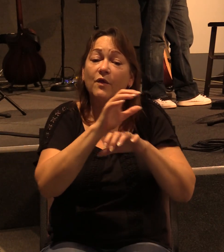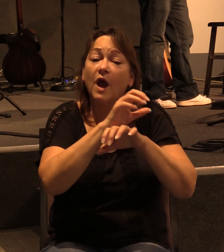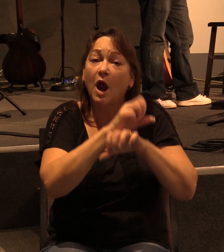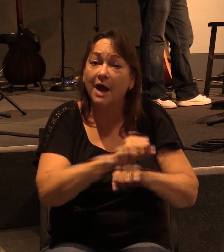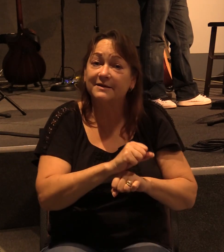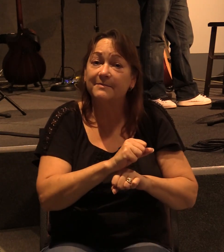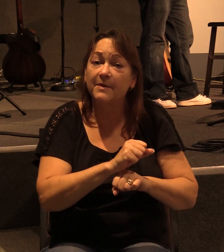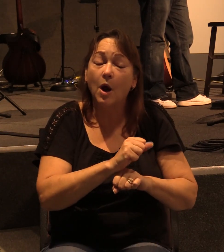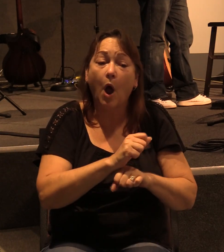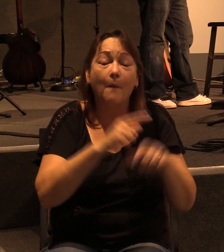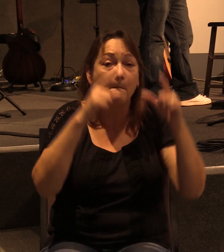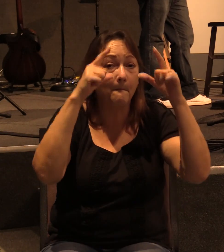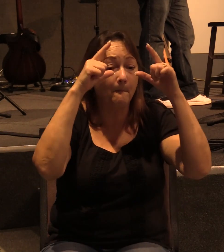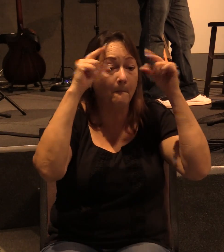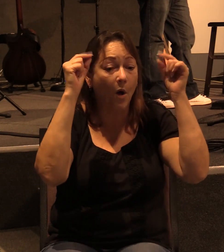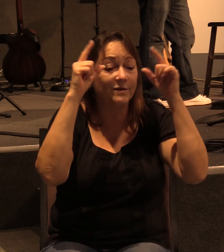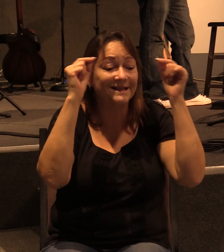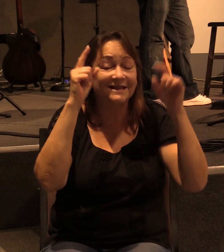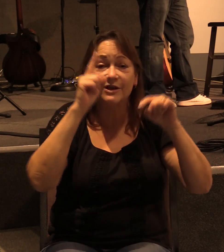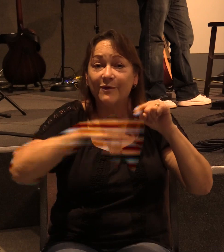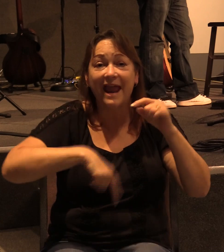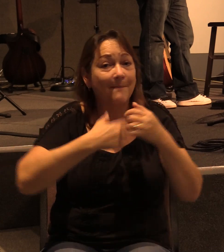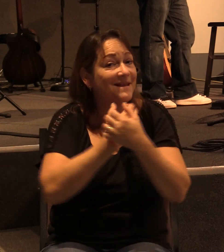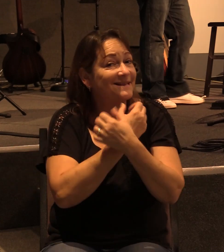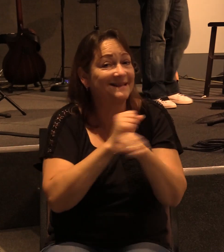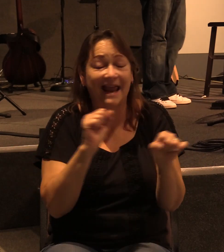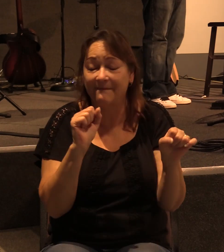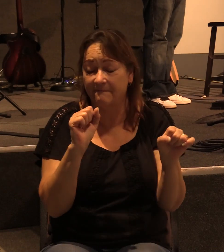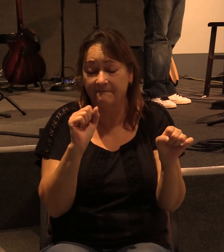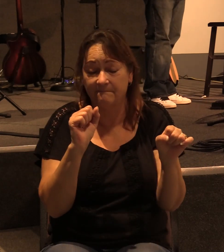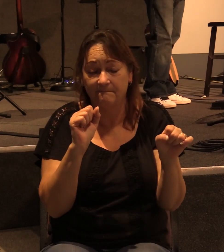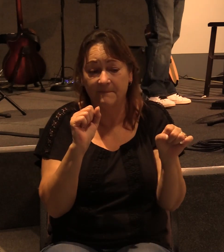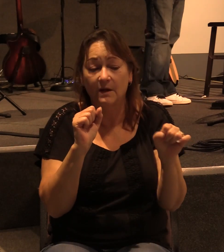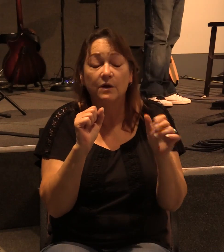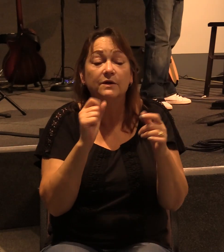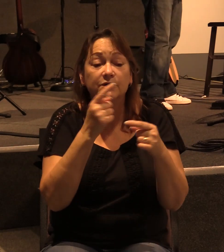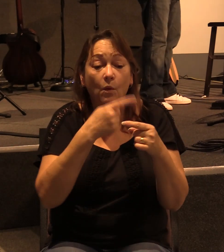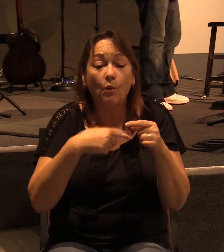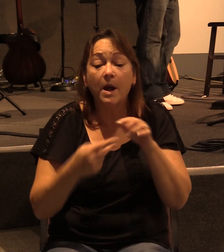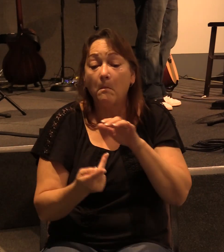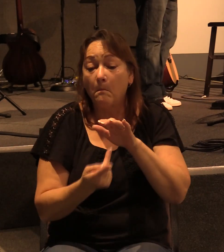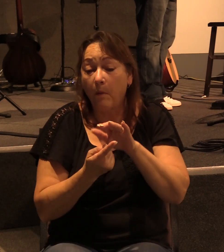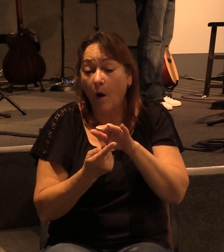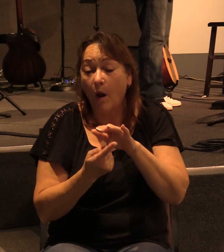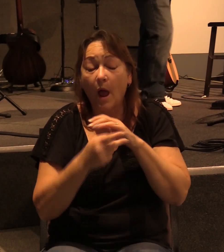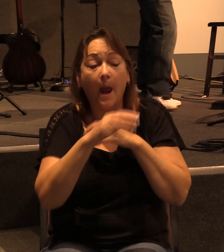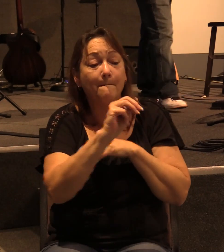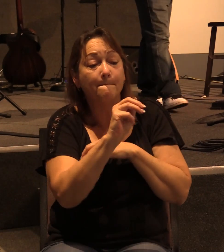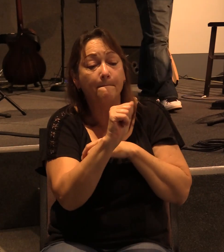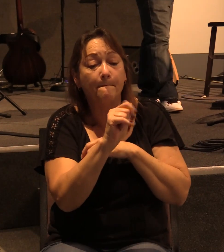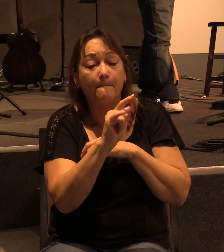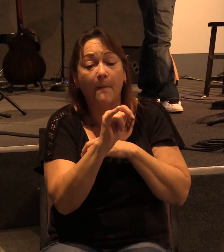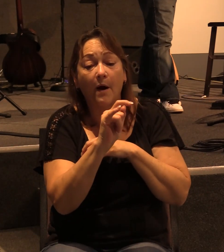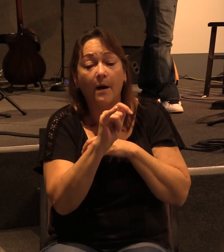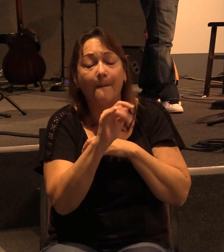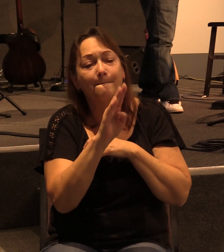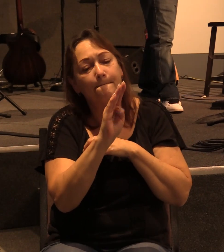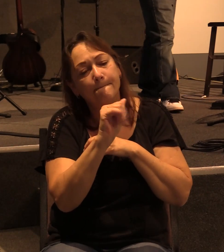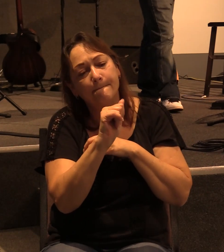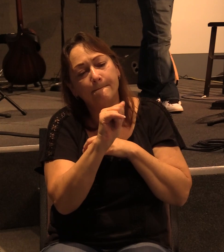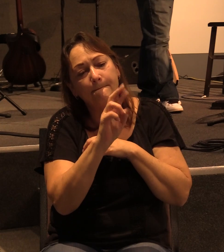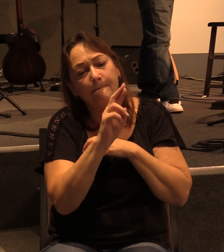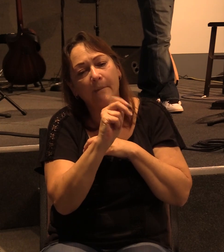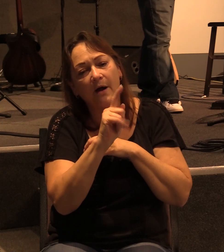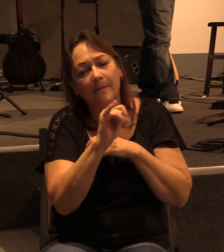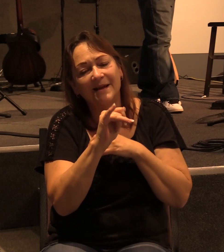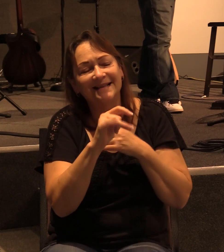you cannot be saved. Therefore, when Paul and Barnabas had no small dissension and